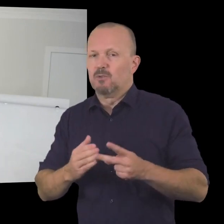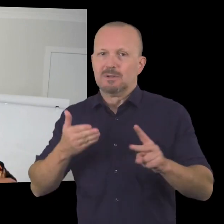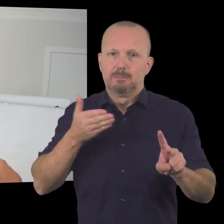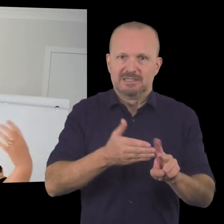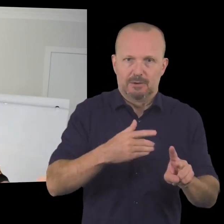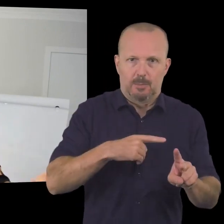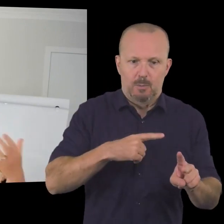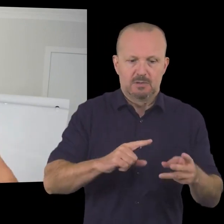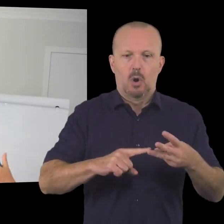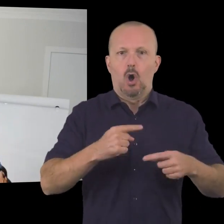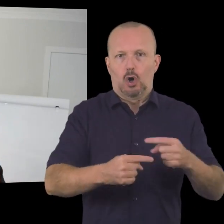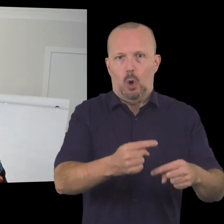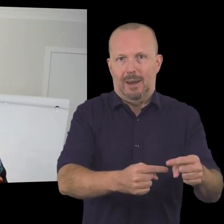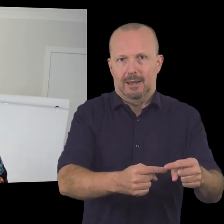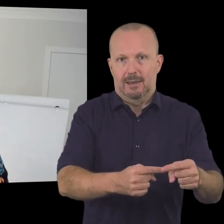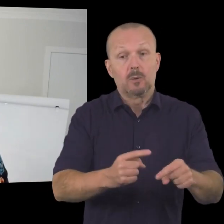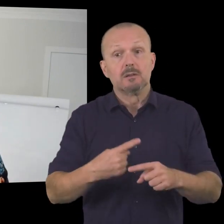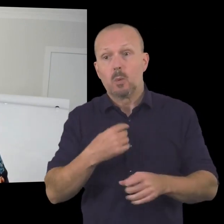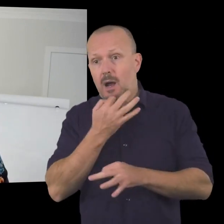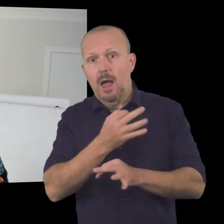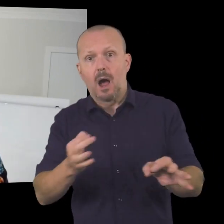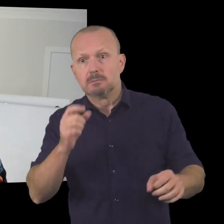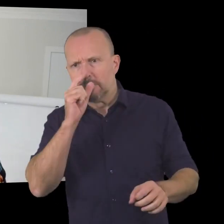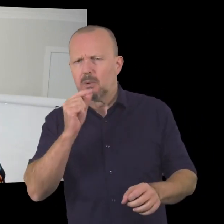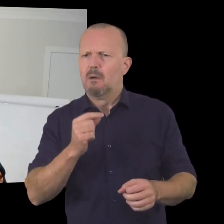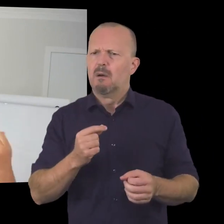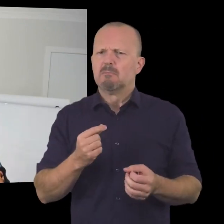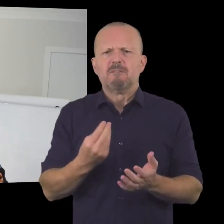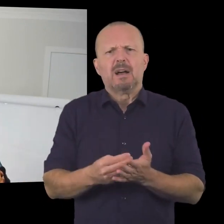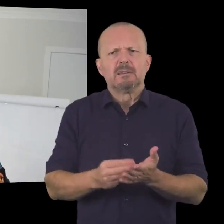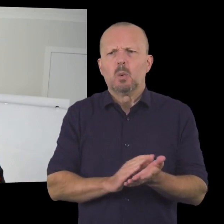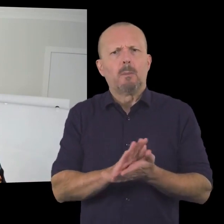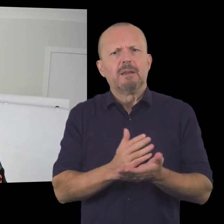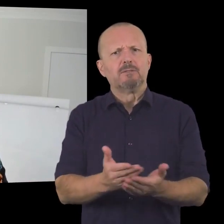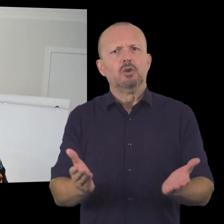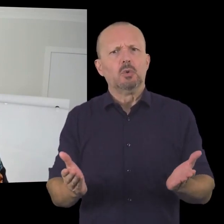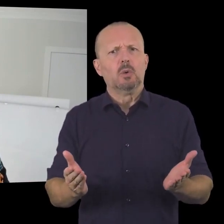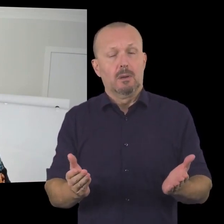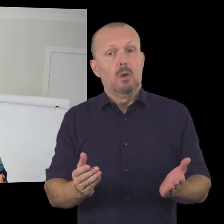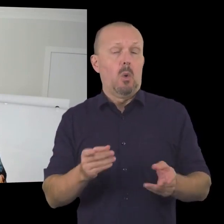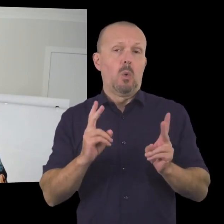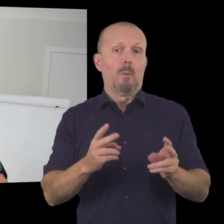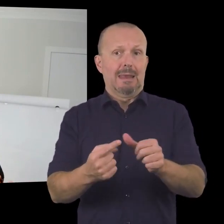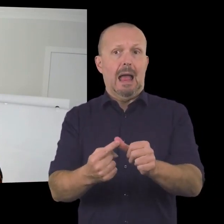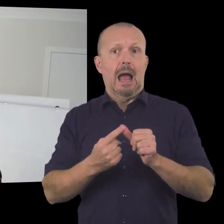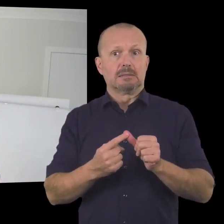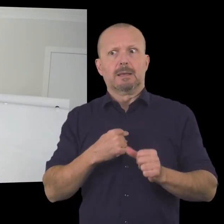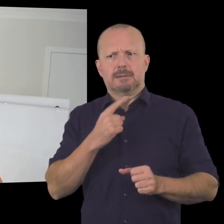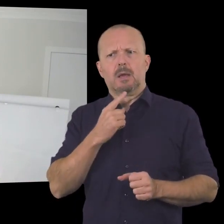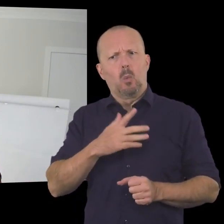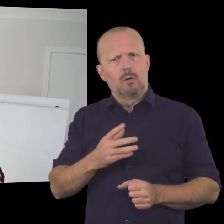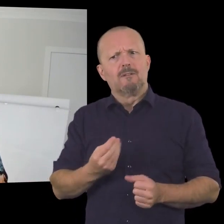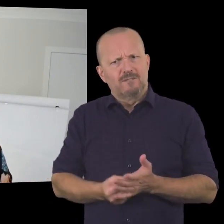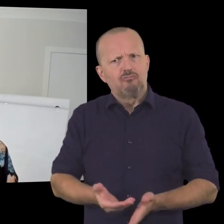basis so often when i ask the question what does sustainable funding mean to you the thing that comes back is uh the ability or the opportunity